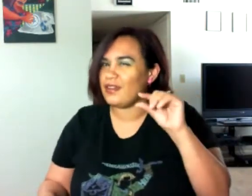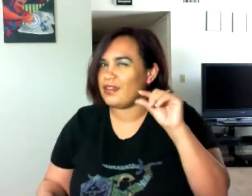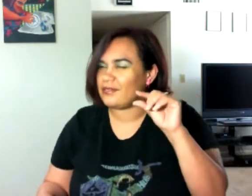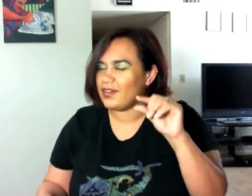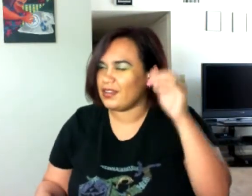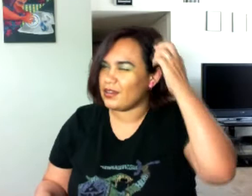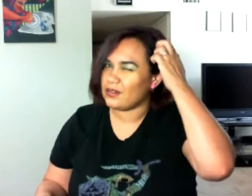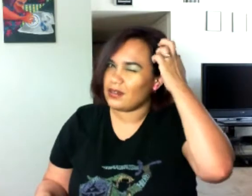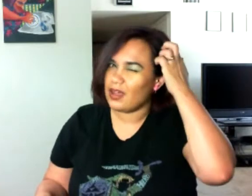very little.